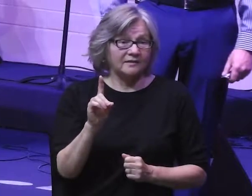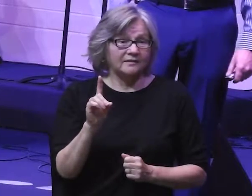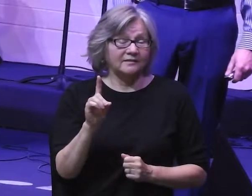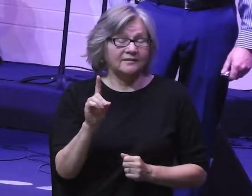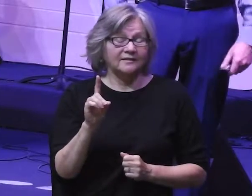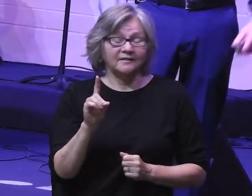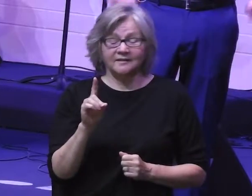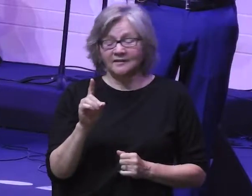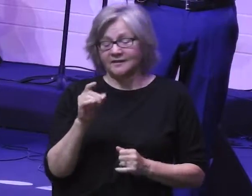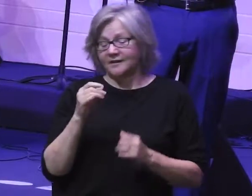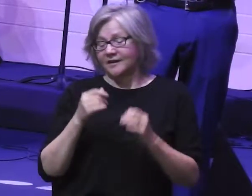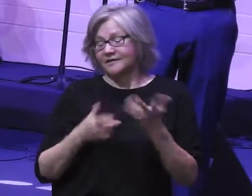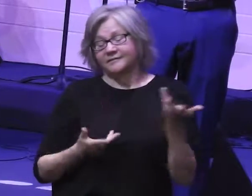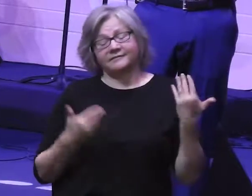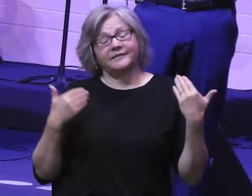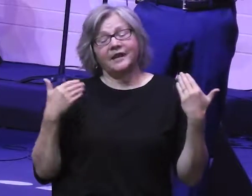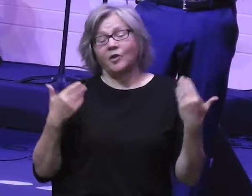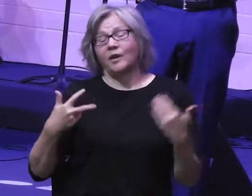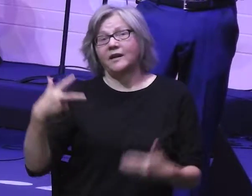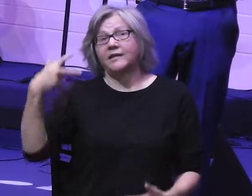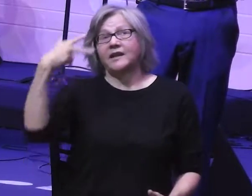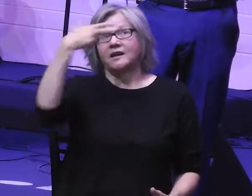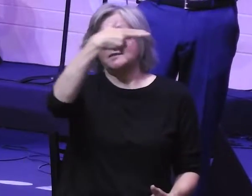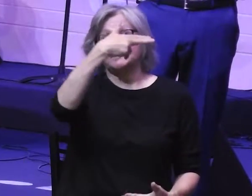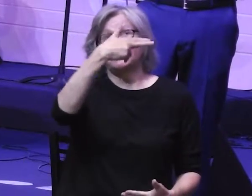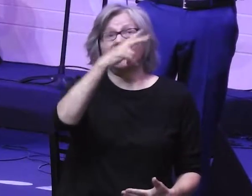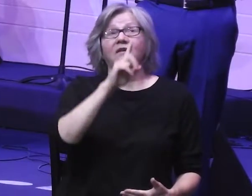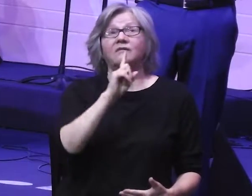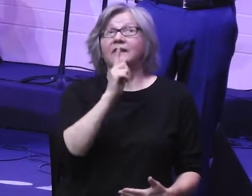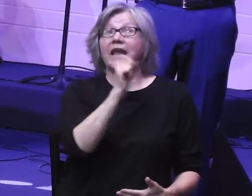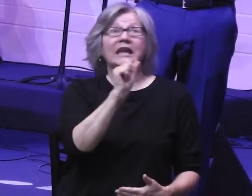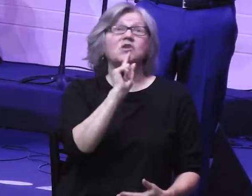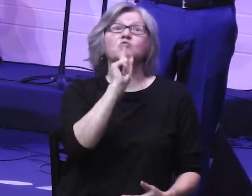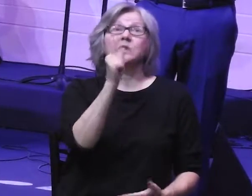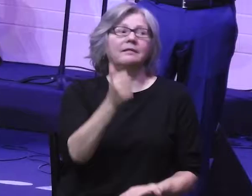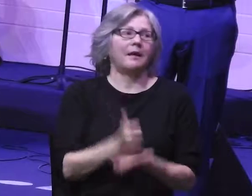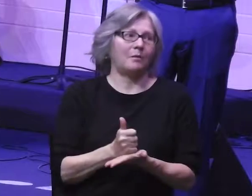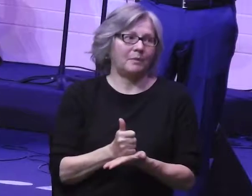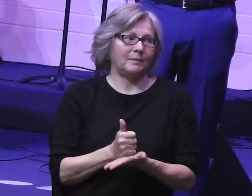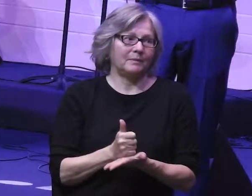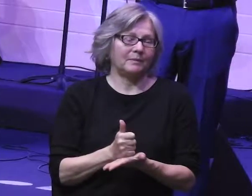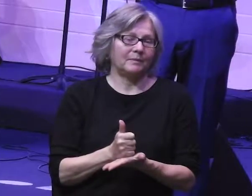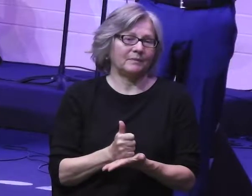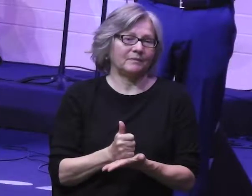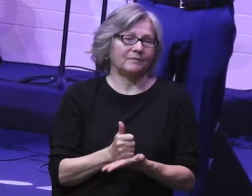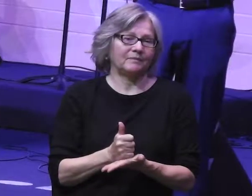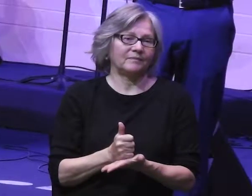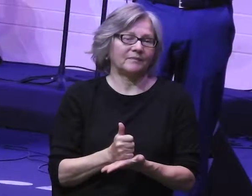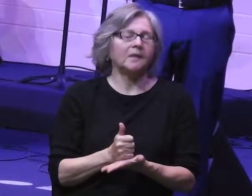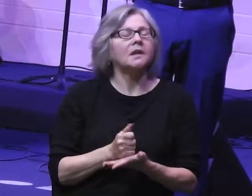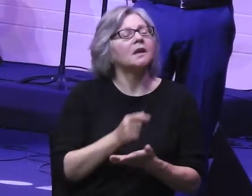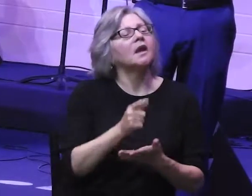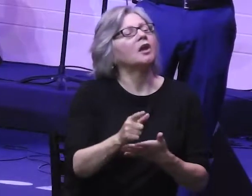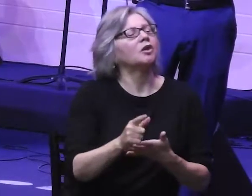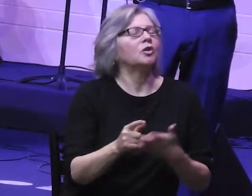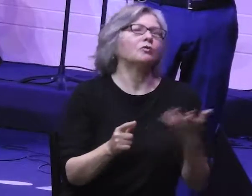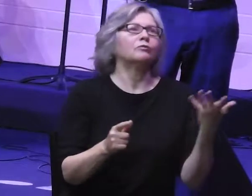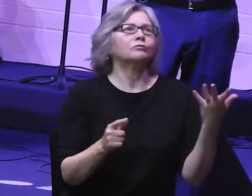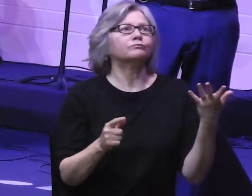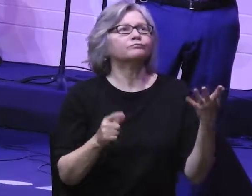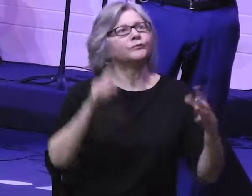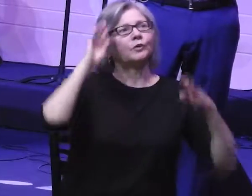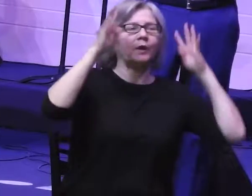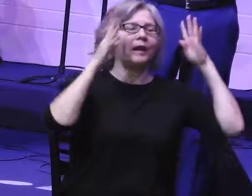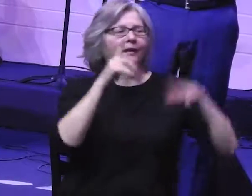cut themselves off from any real source of help. When you devise a